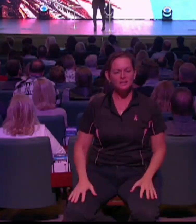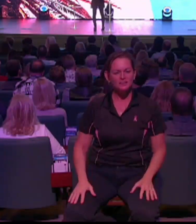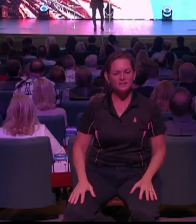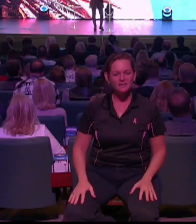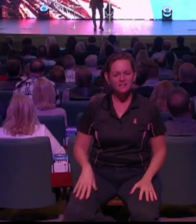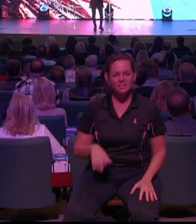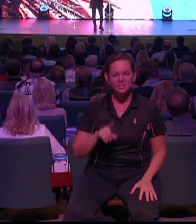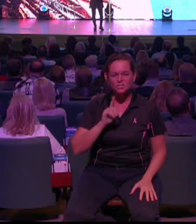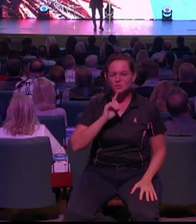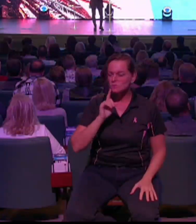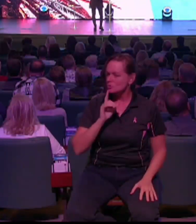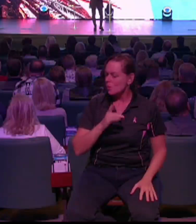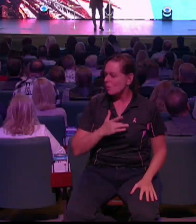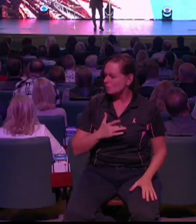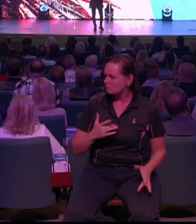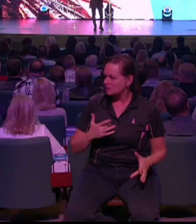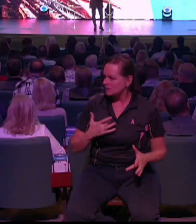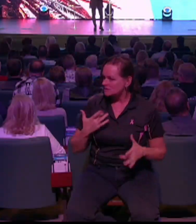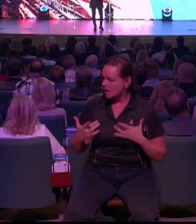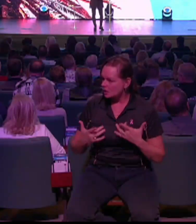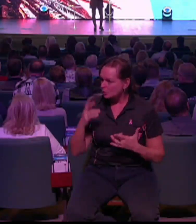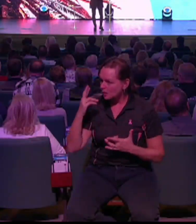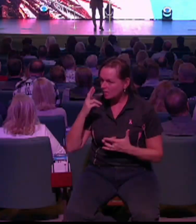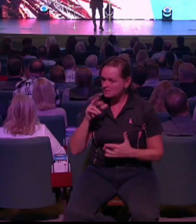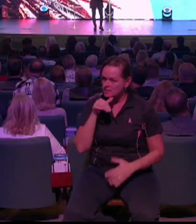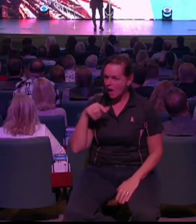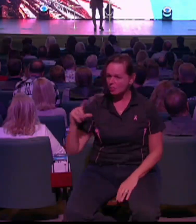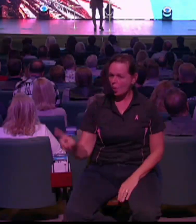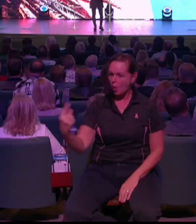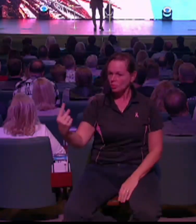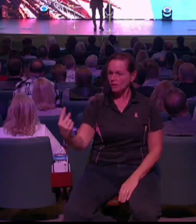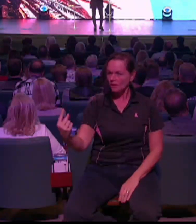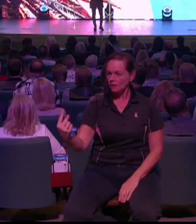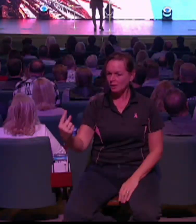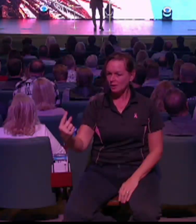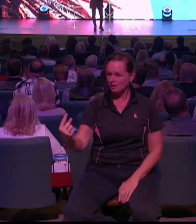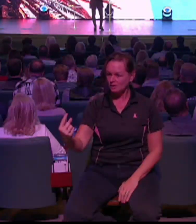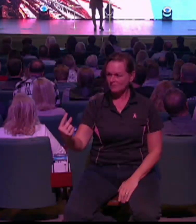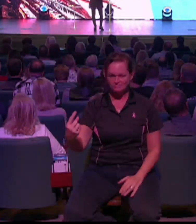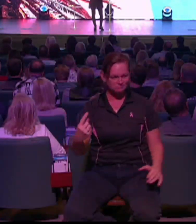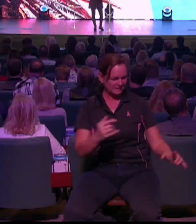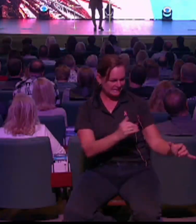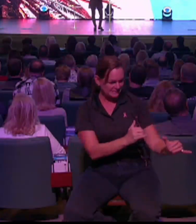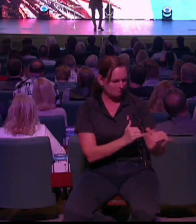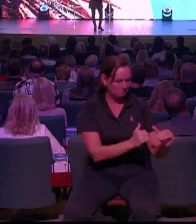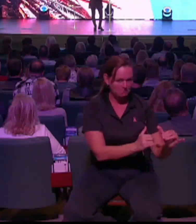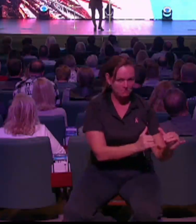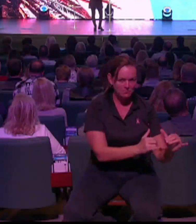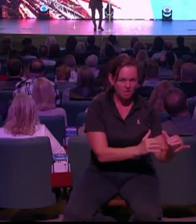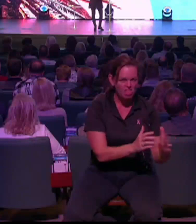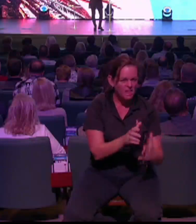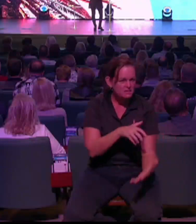to find out that she was not alone. There's something so powerful about knowing you're not